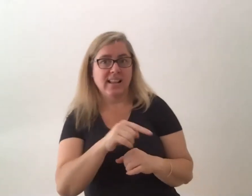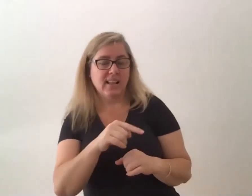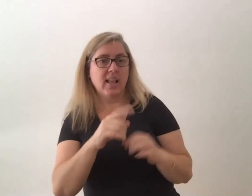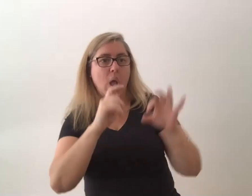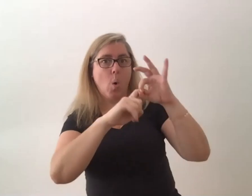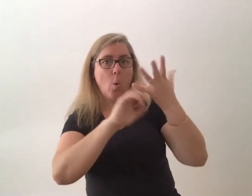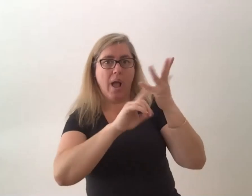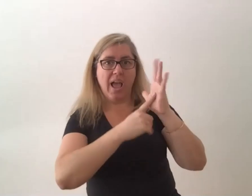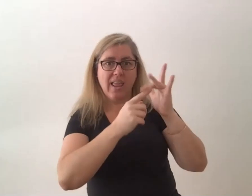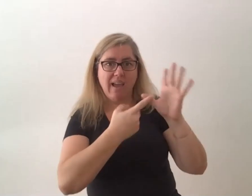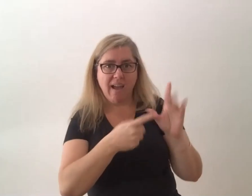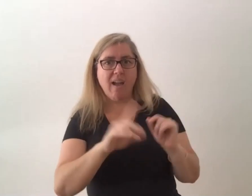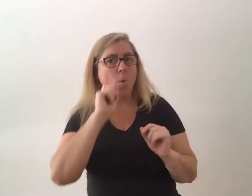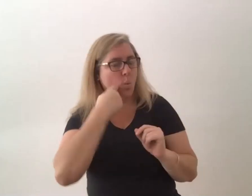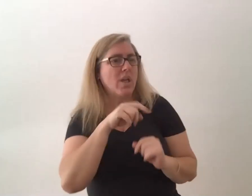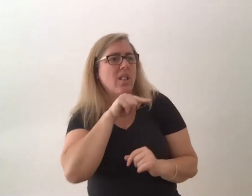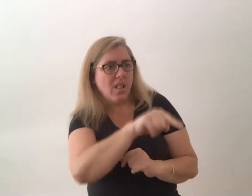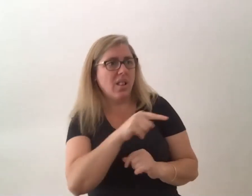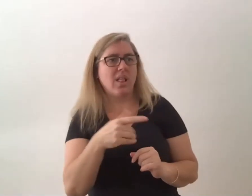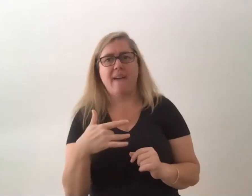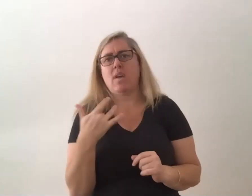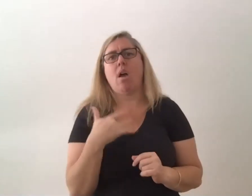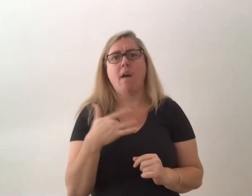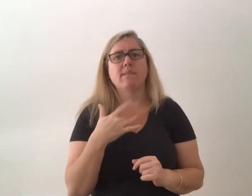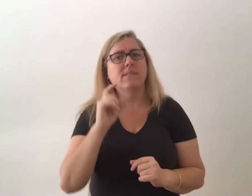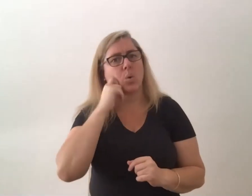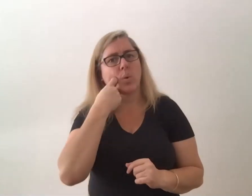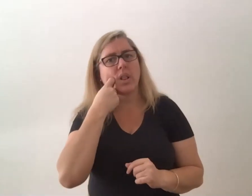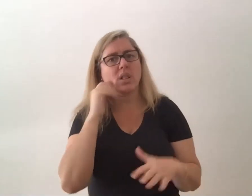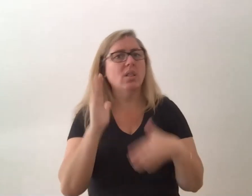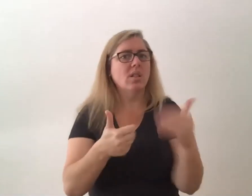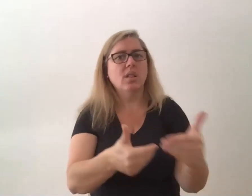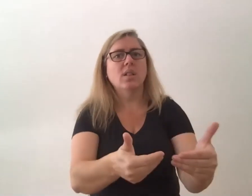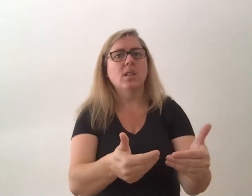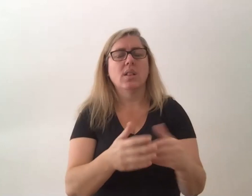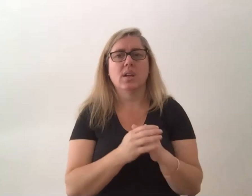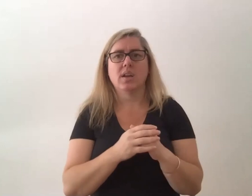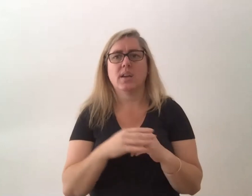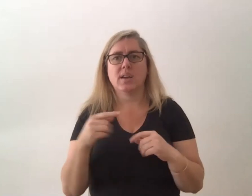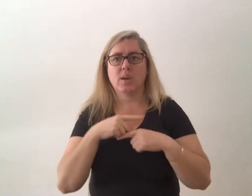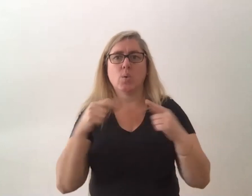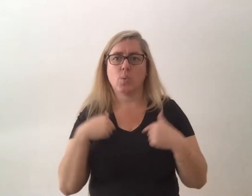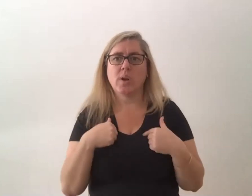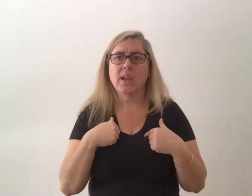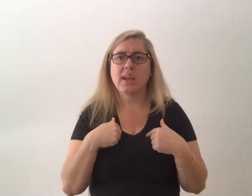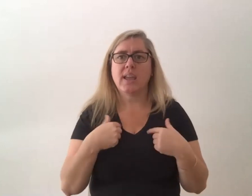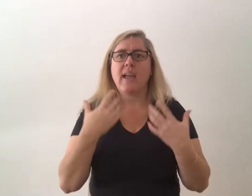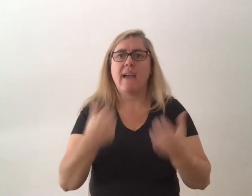to have a life you know and and we've just also um got quite a really good performance opportunity